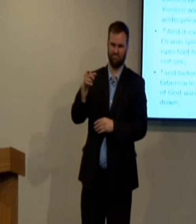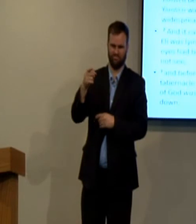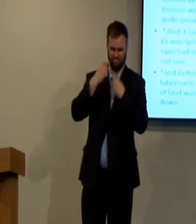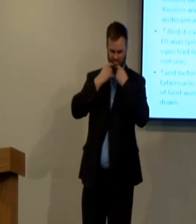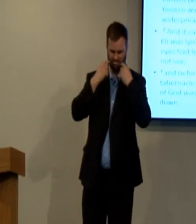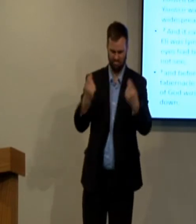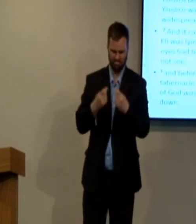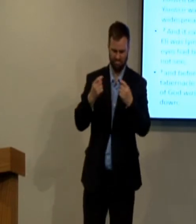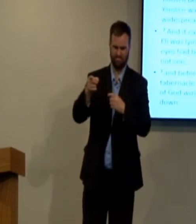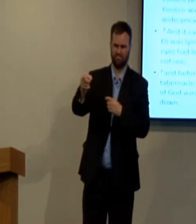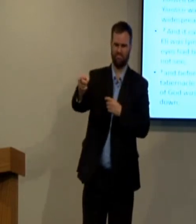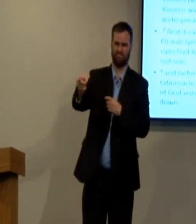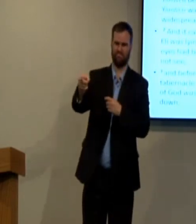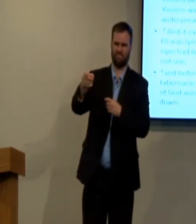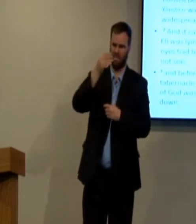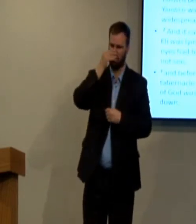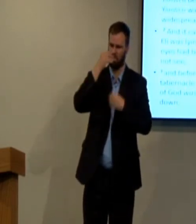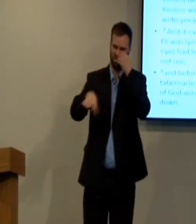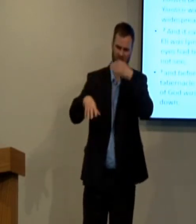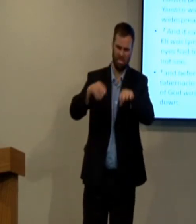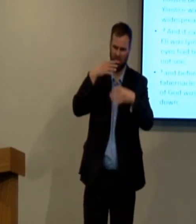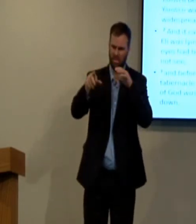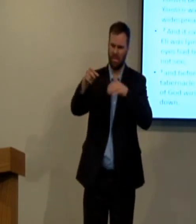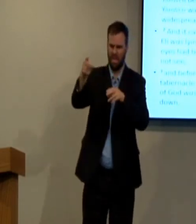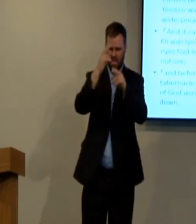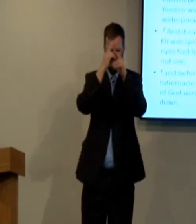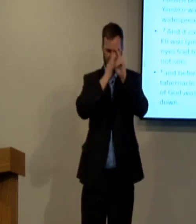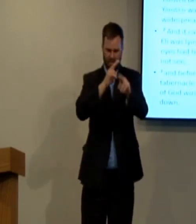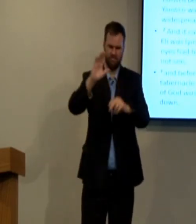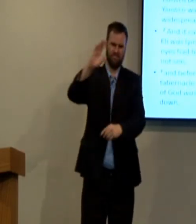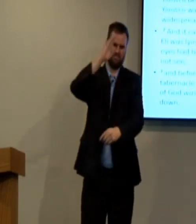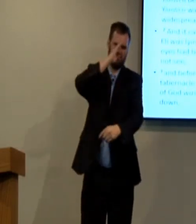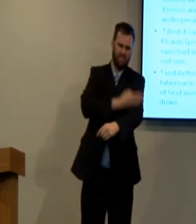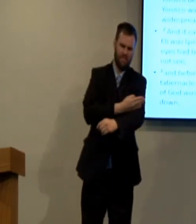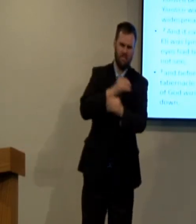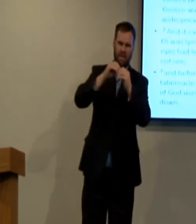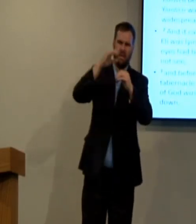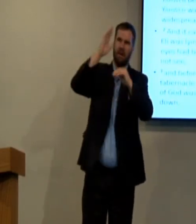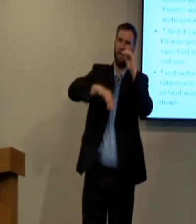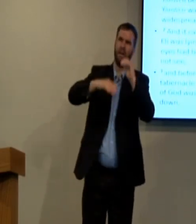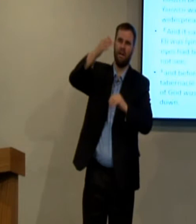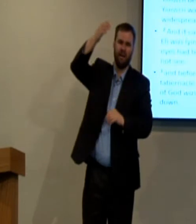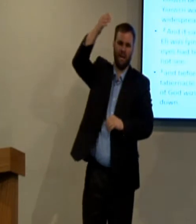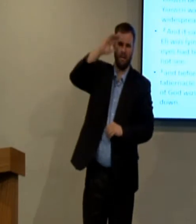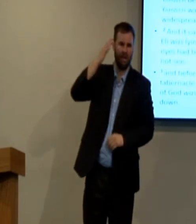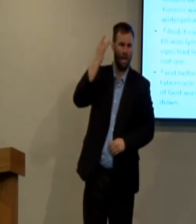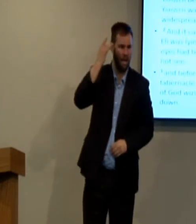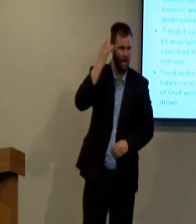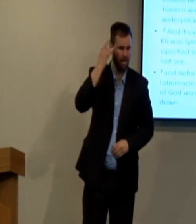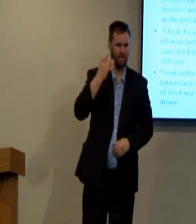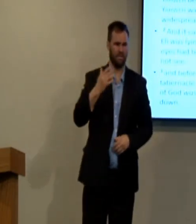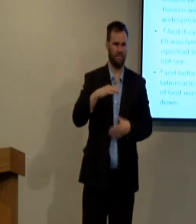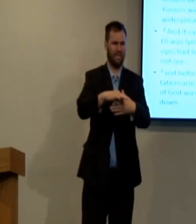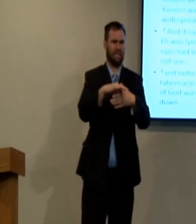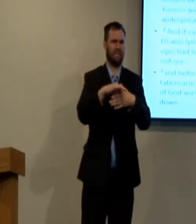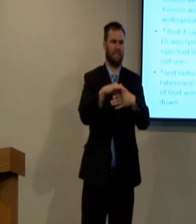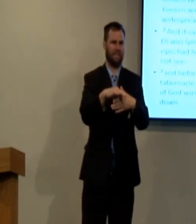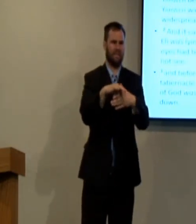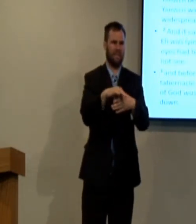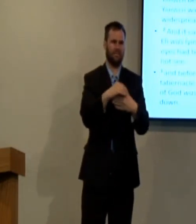So in chapter 2, God sent a prophet to him to tell him that you've ignored God, you've disregarded God's commands, and God is